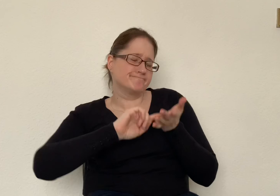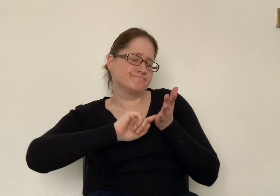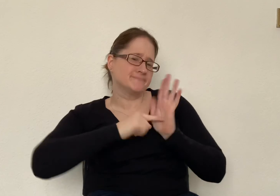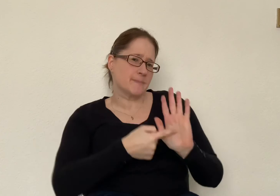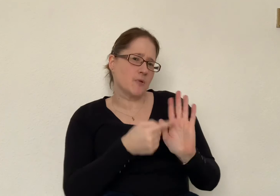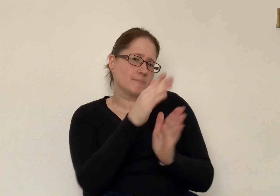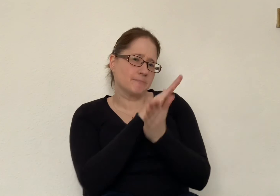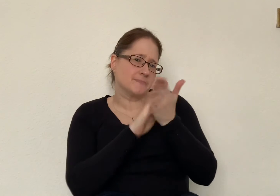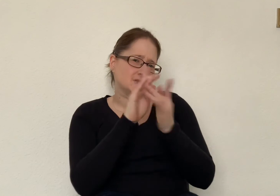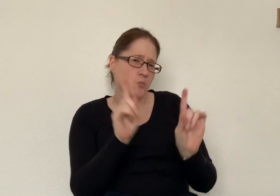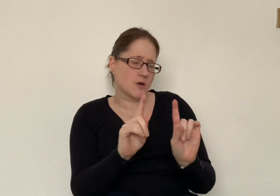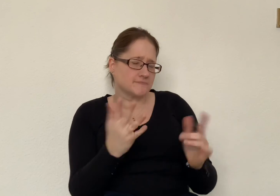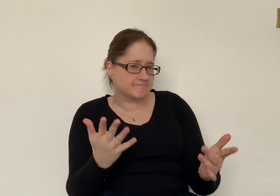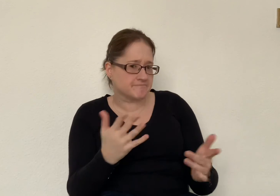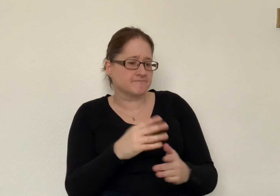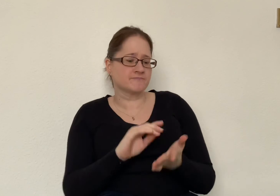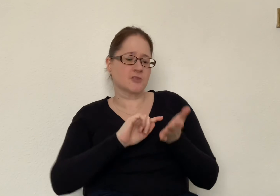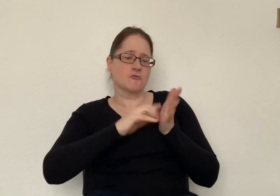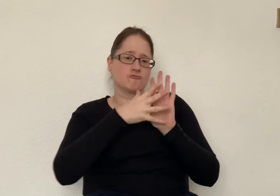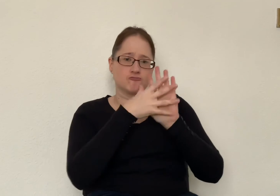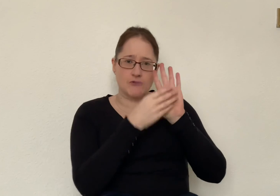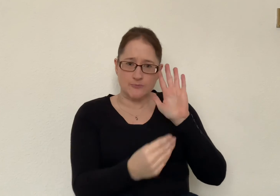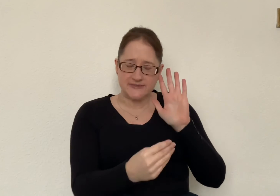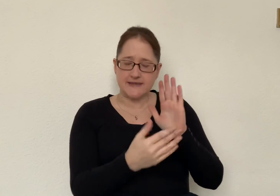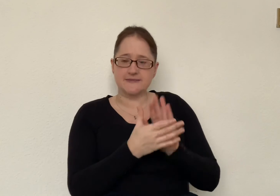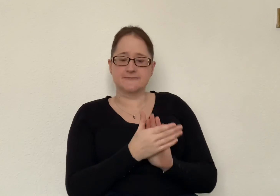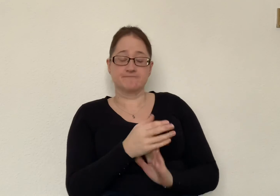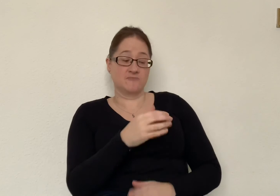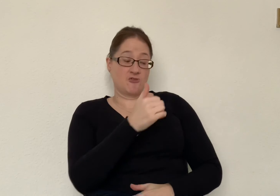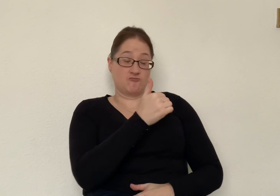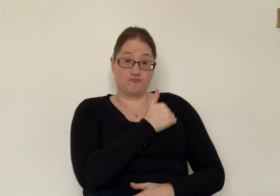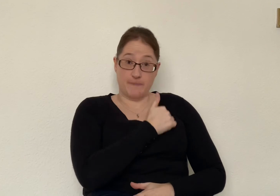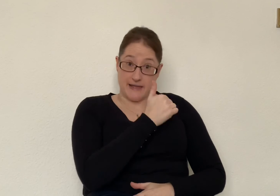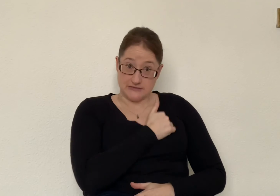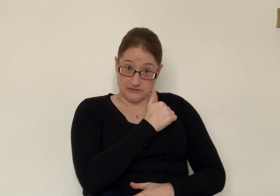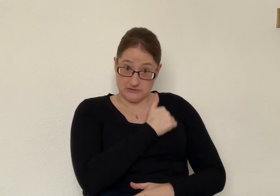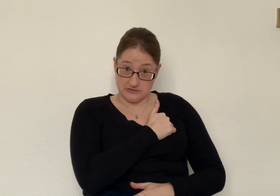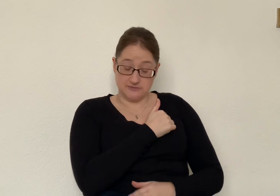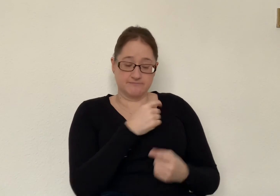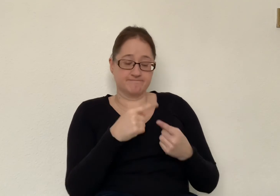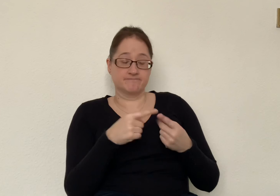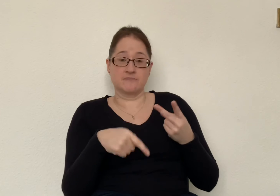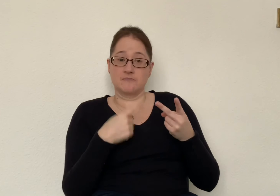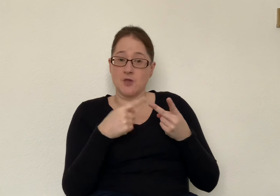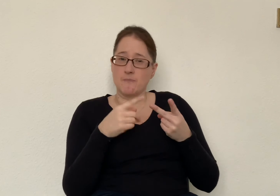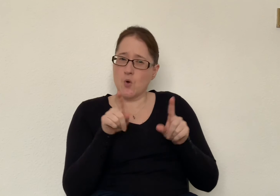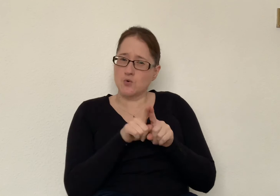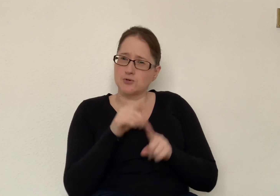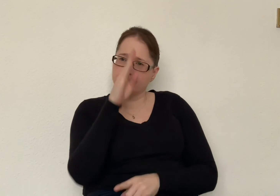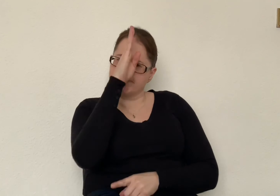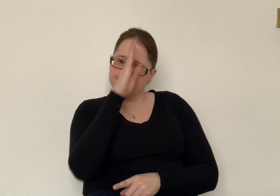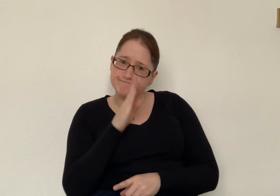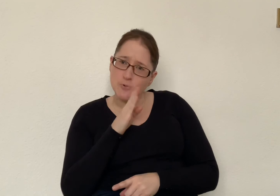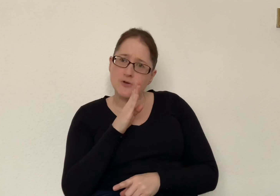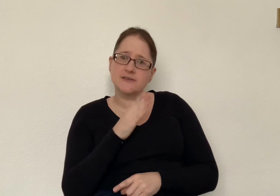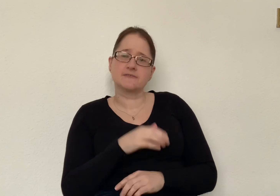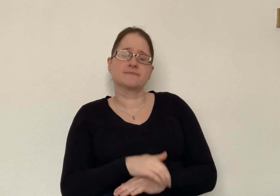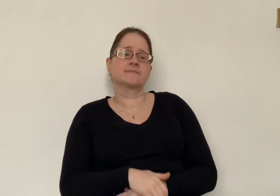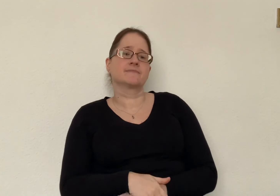it represents repentance but also mourning in